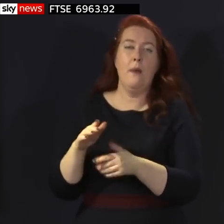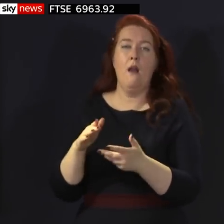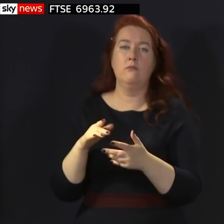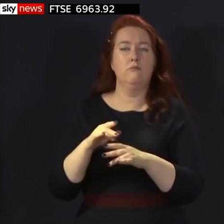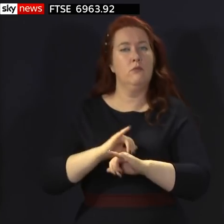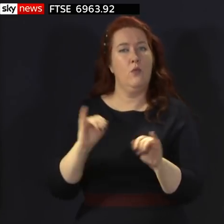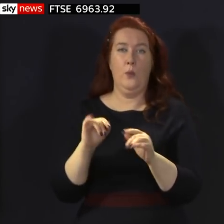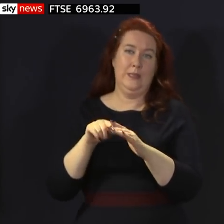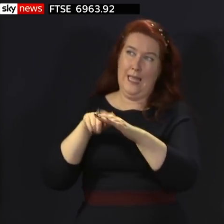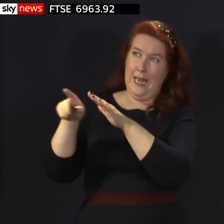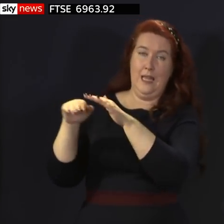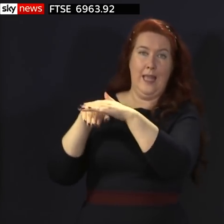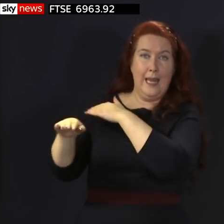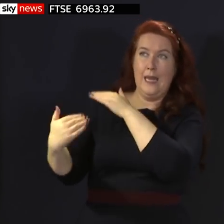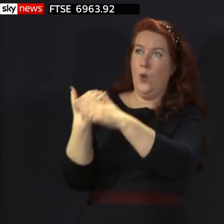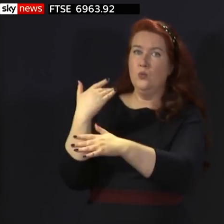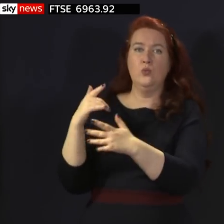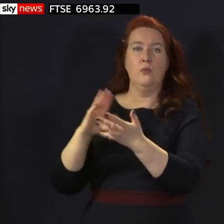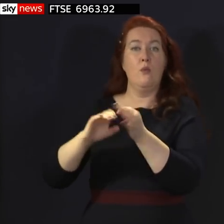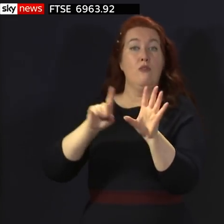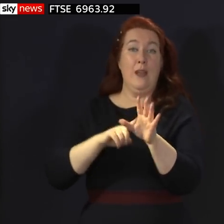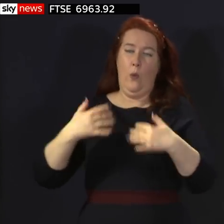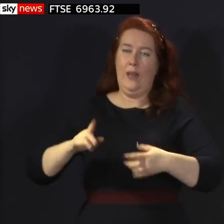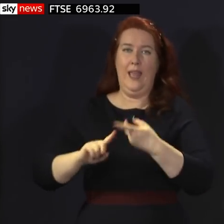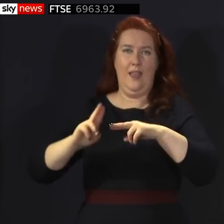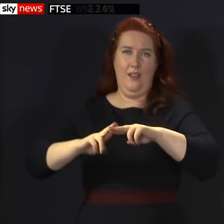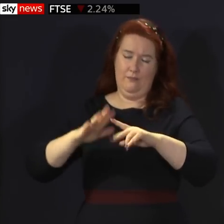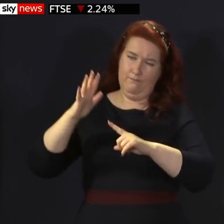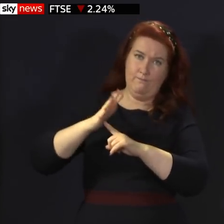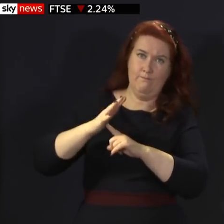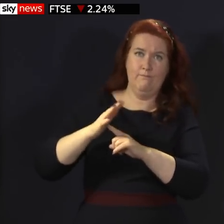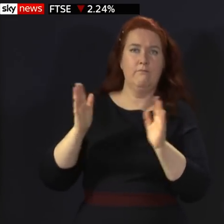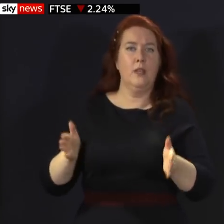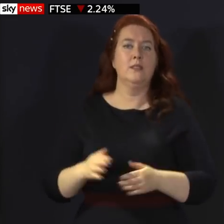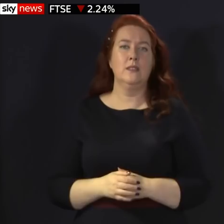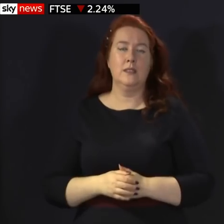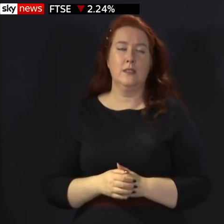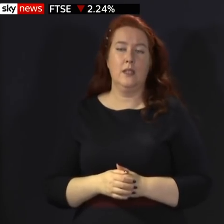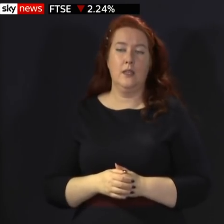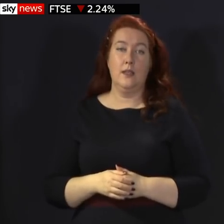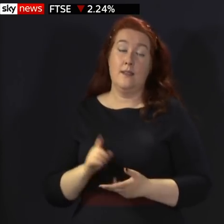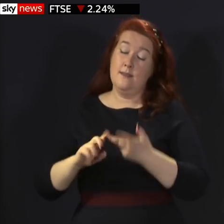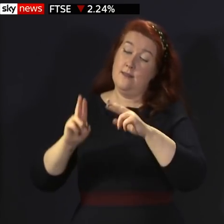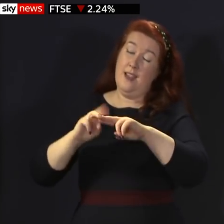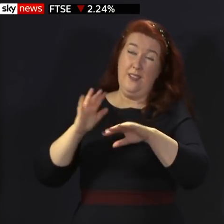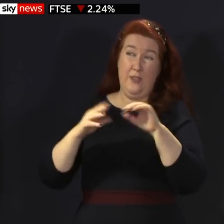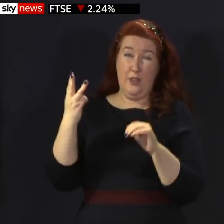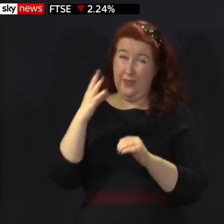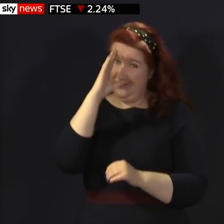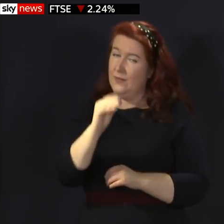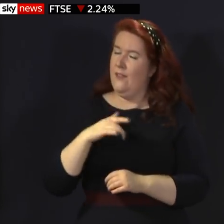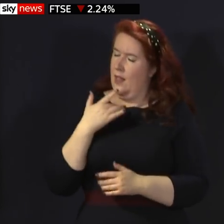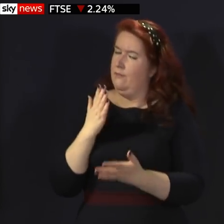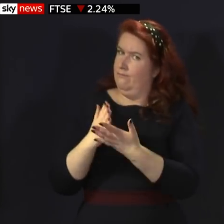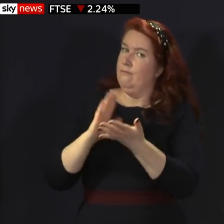of Moray will be limited to permitted purposes only. If the decision is to keep Moray at Level 3, and right now I do consider that